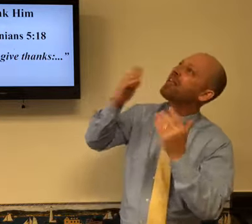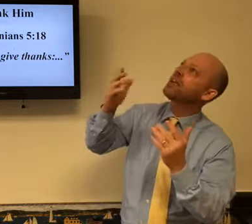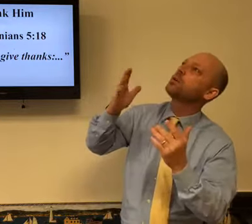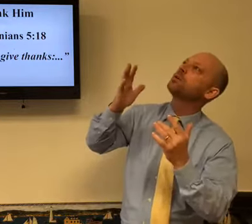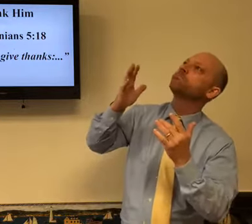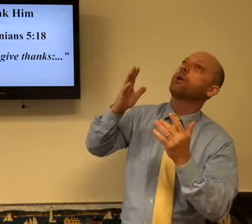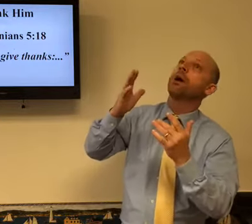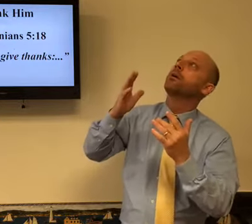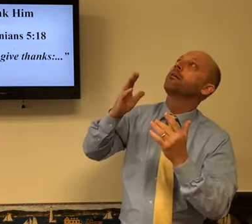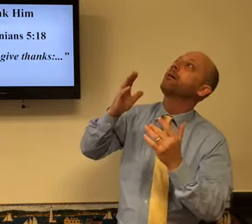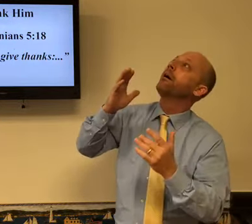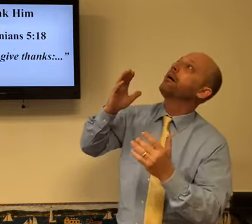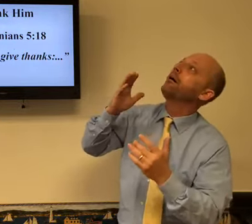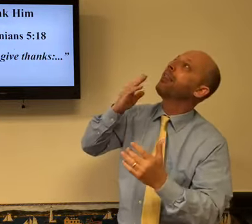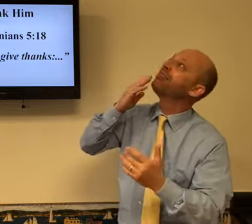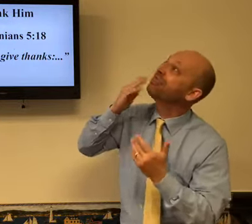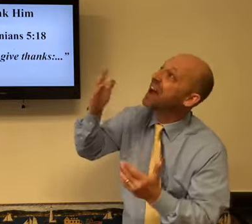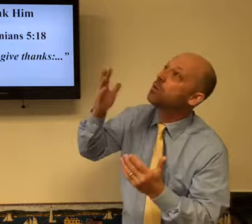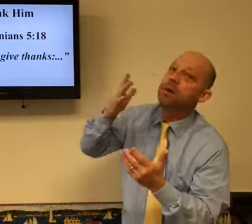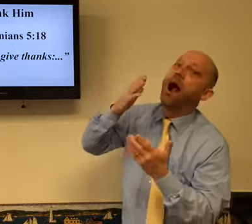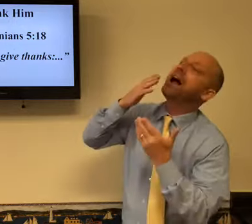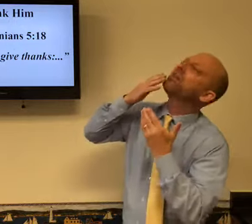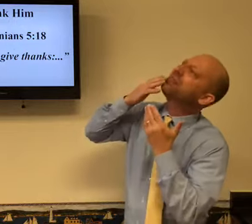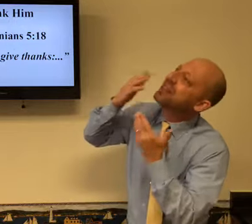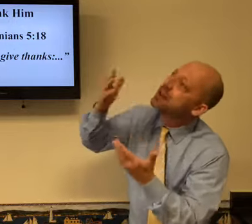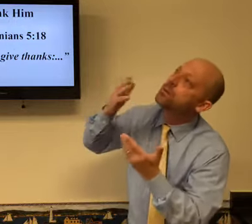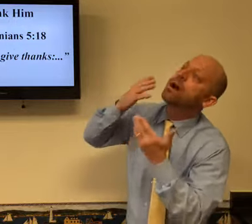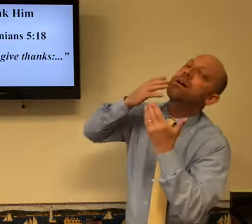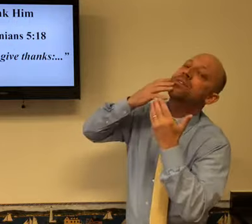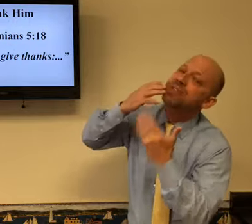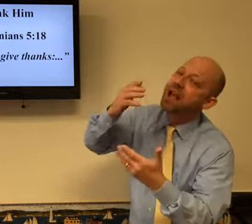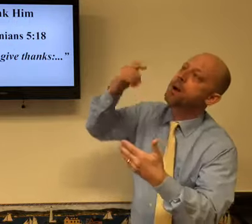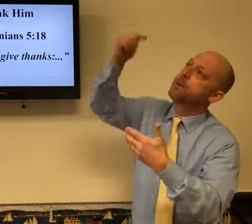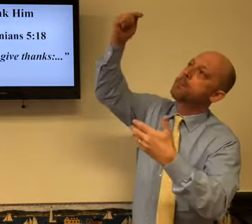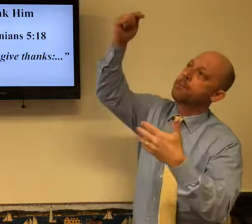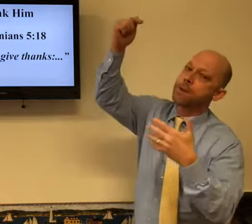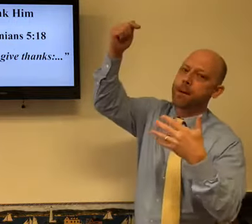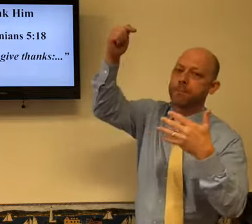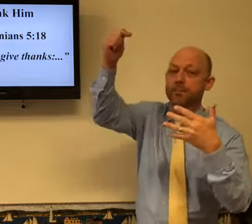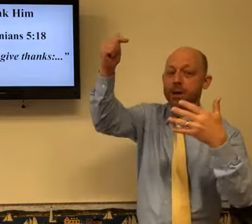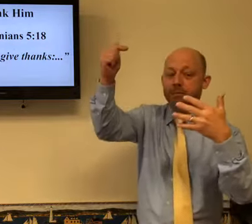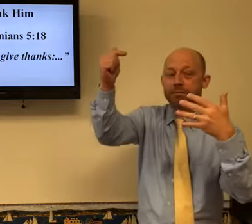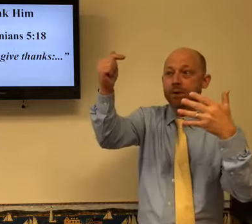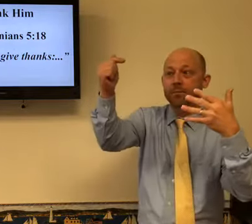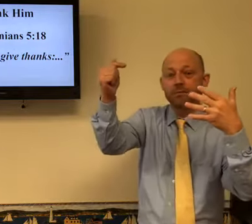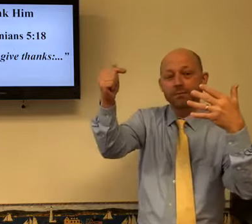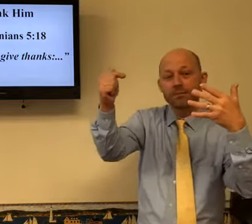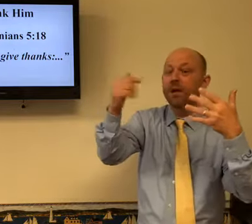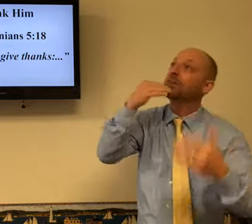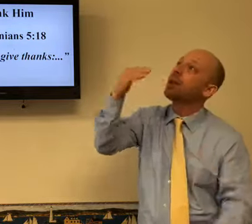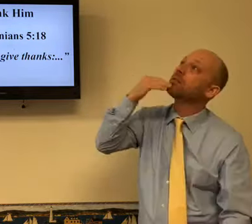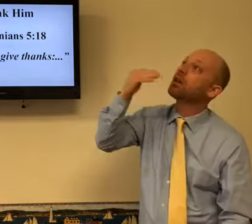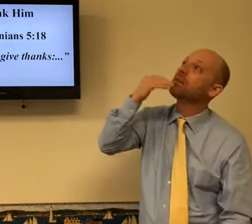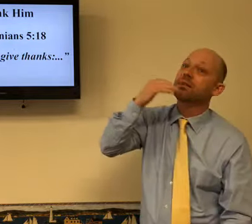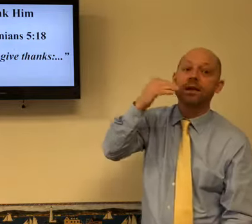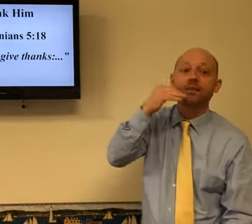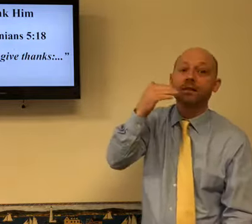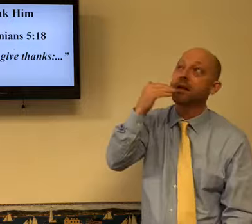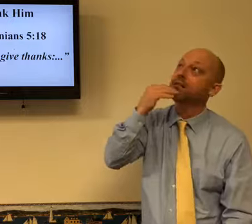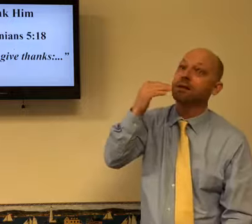Thank you, God, for waking me up. Thank you. Thank you. Thank you. List all the things that he's done for you that you can be